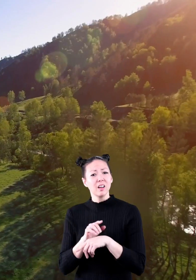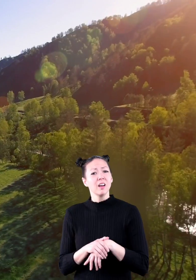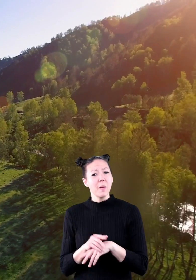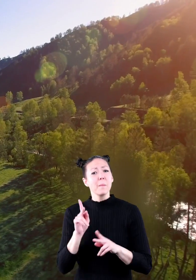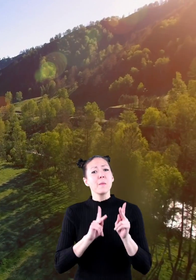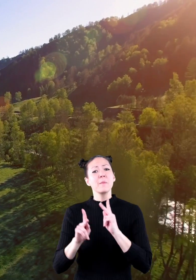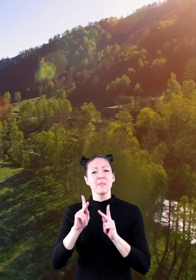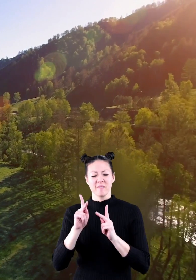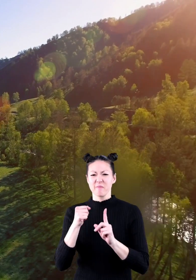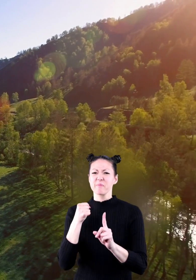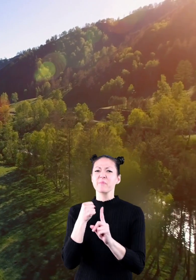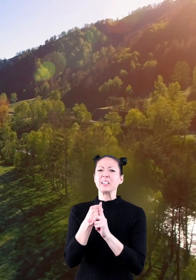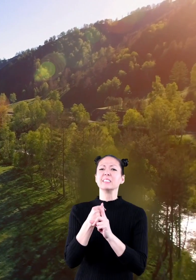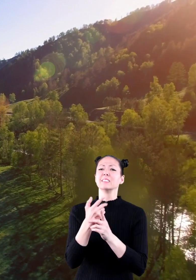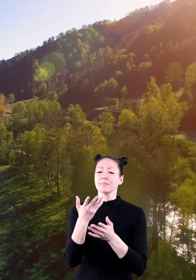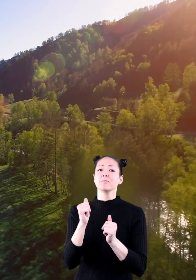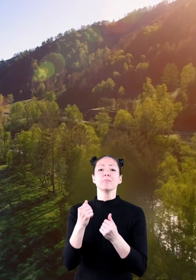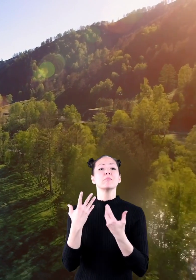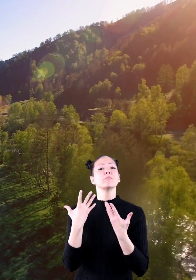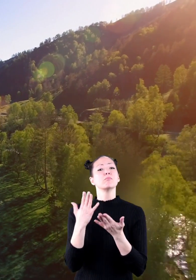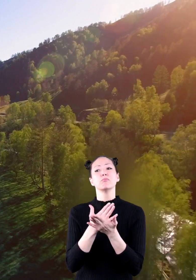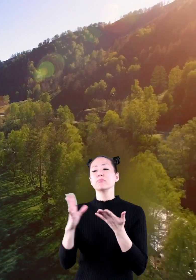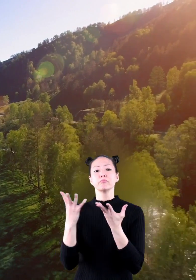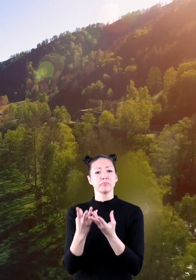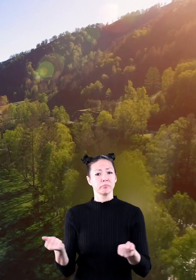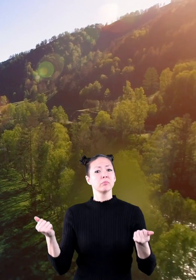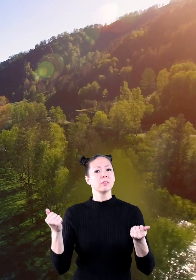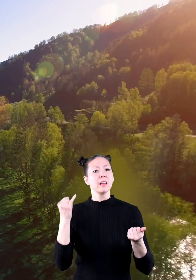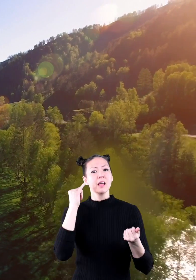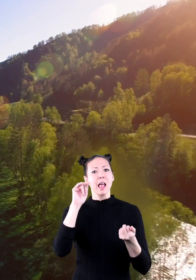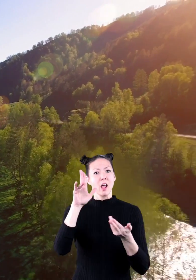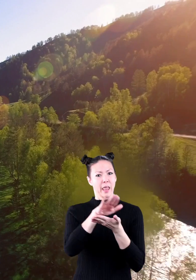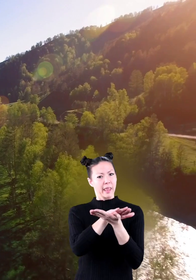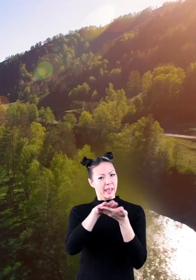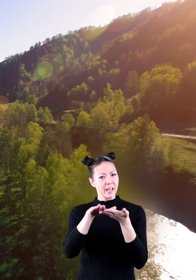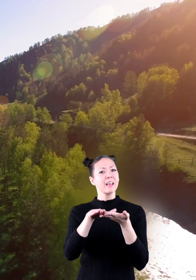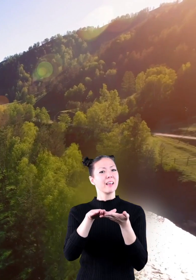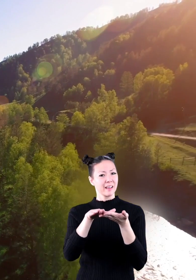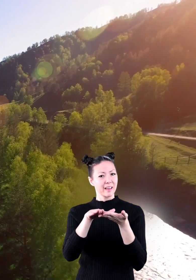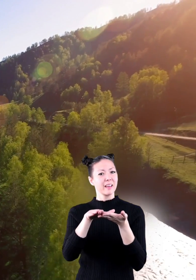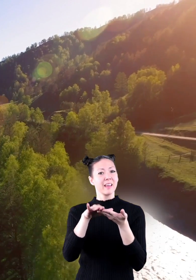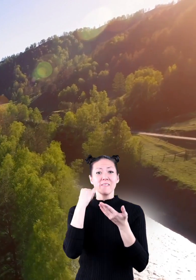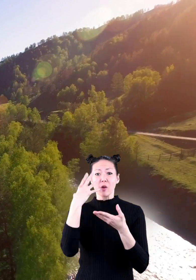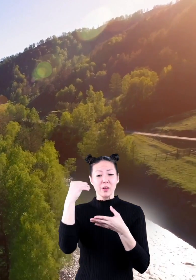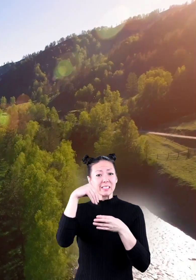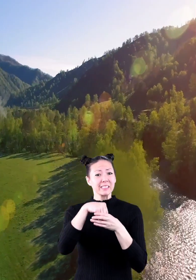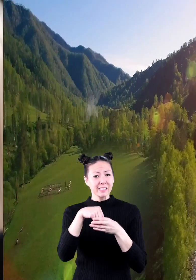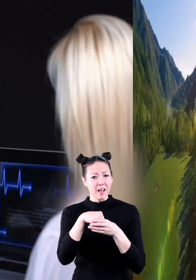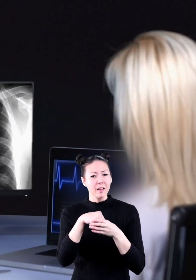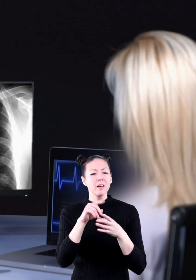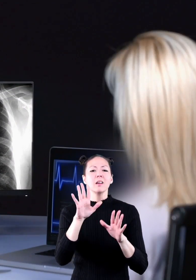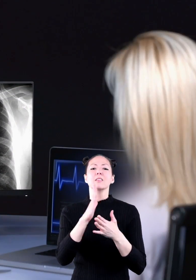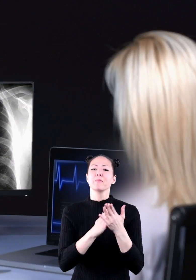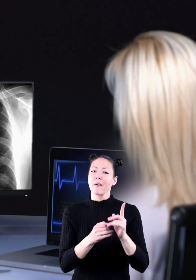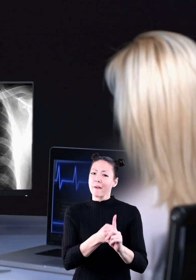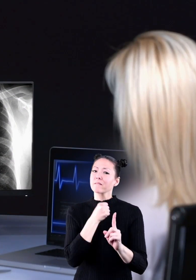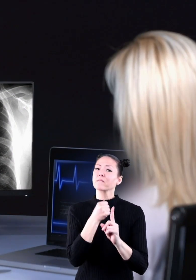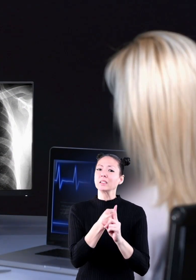those effects will go away when the air clears up, or even if you go inside. But some effects of air pollution